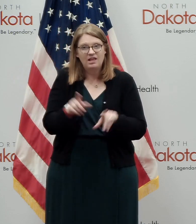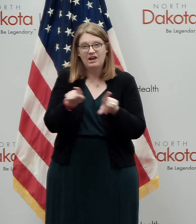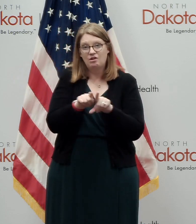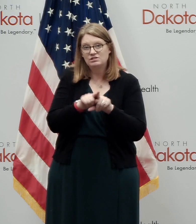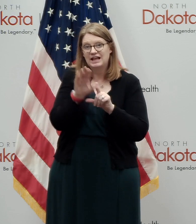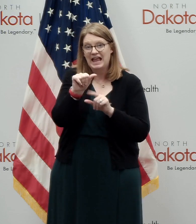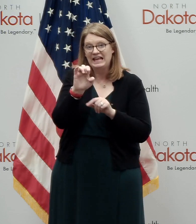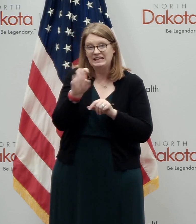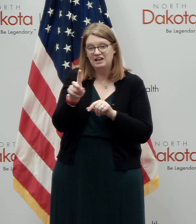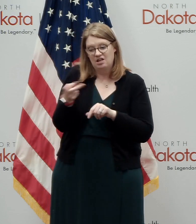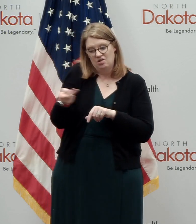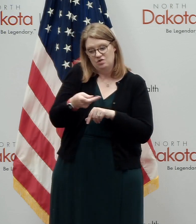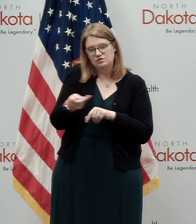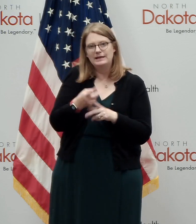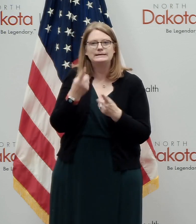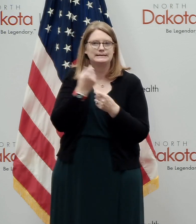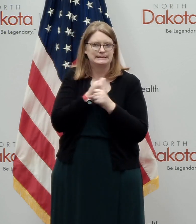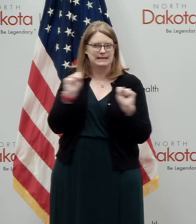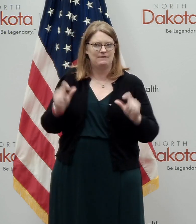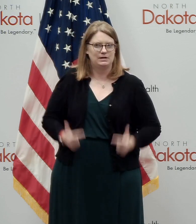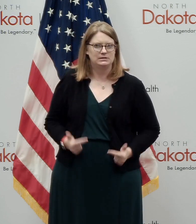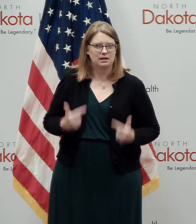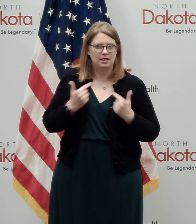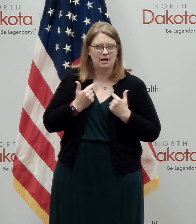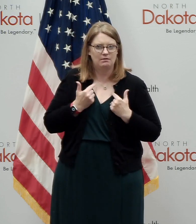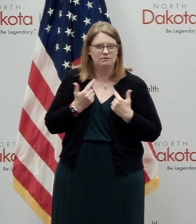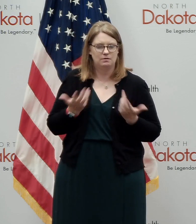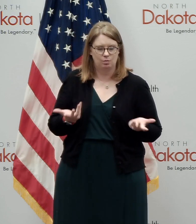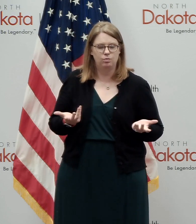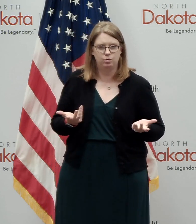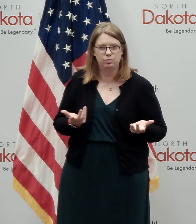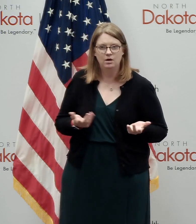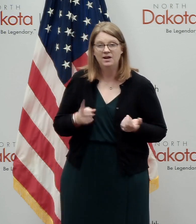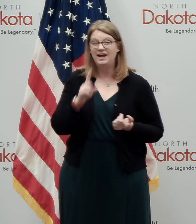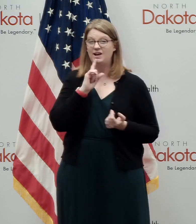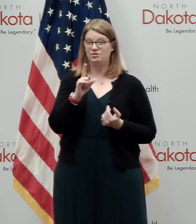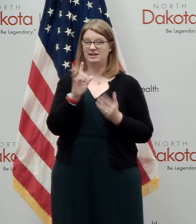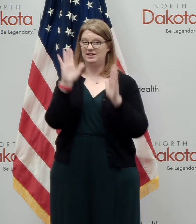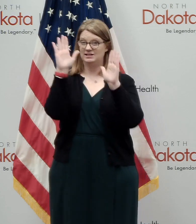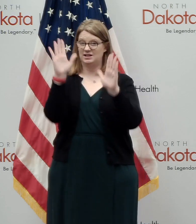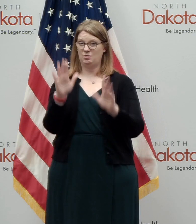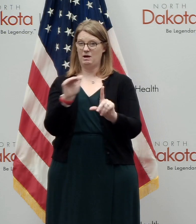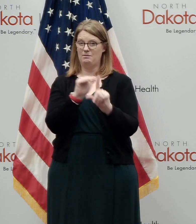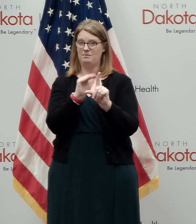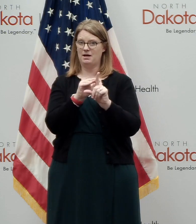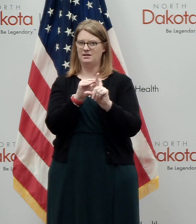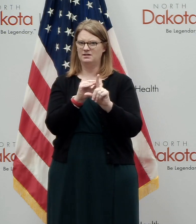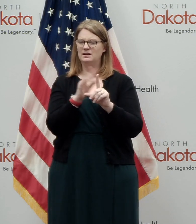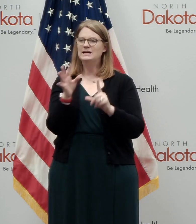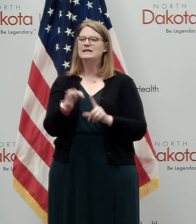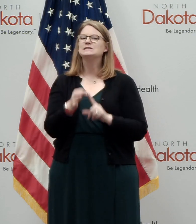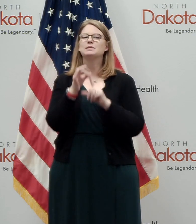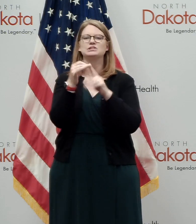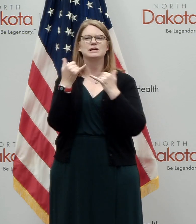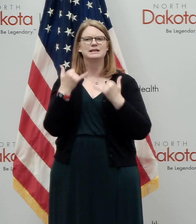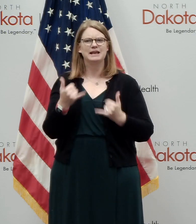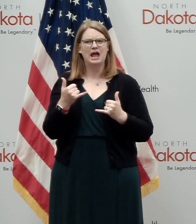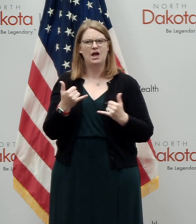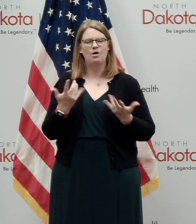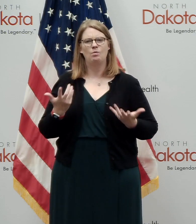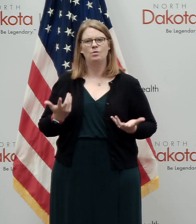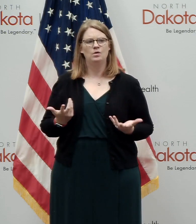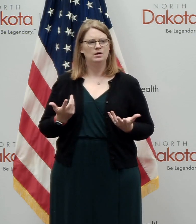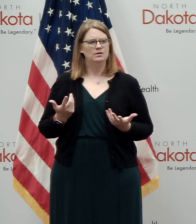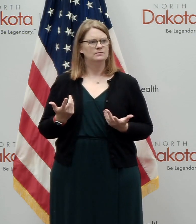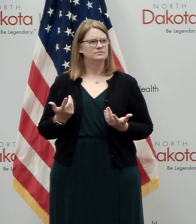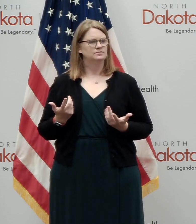truly saved his life. And I think for all of us, this is just a great reminder, uh, particularly during these times, uh, when there have been,